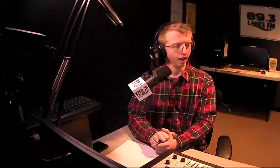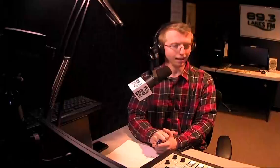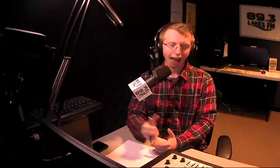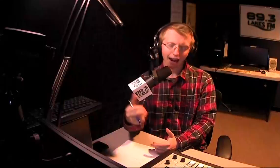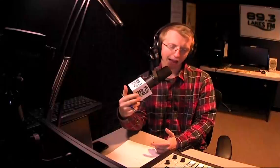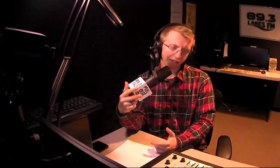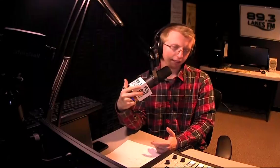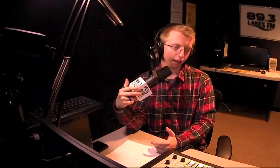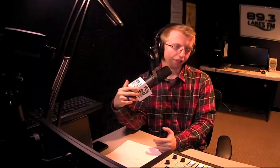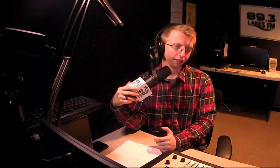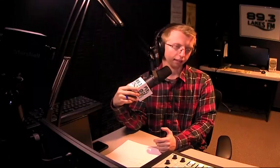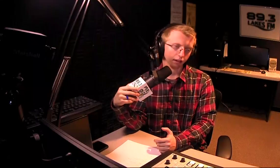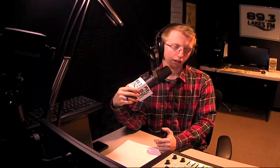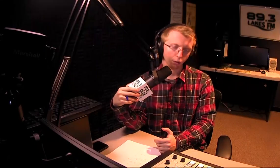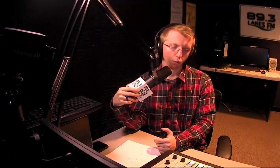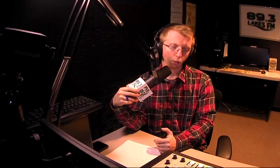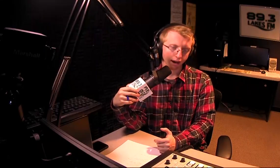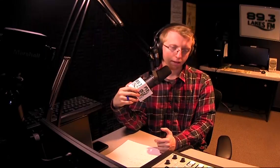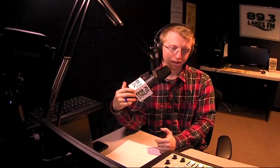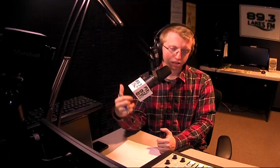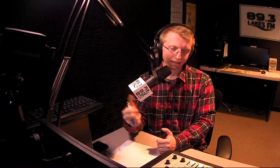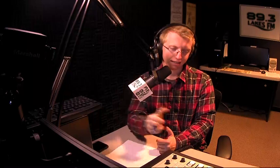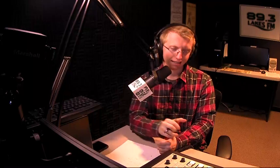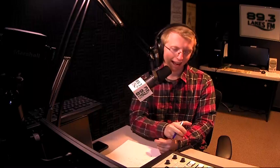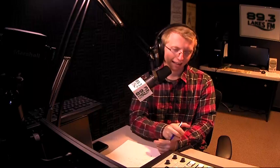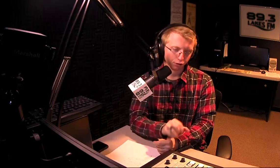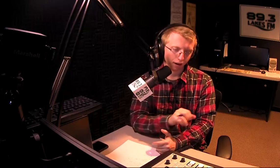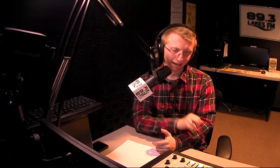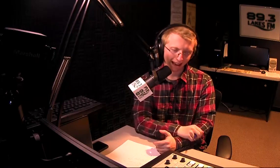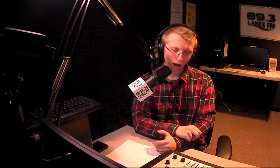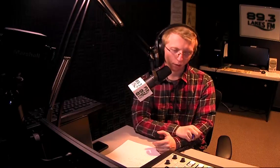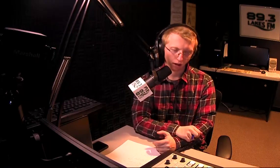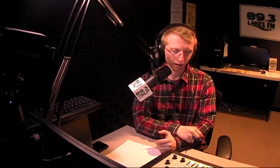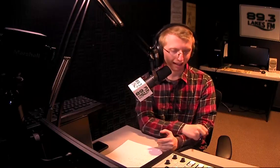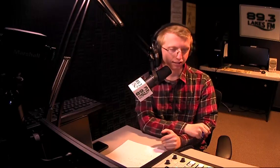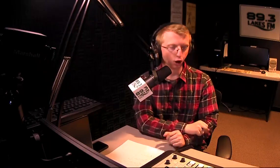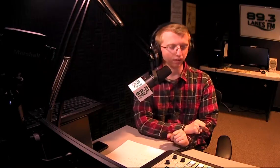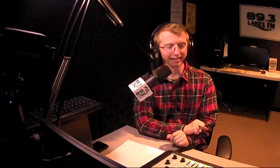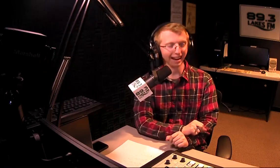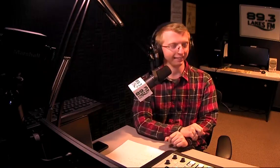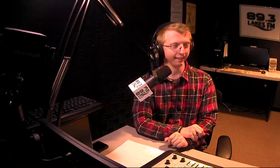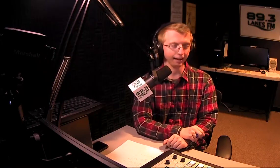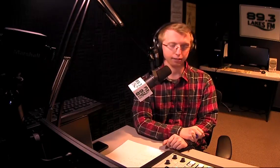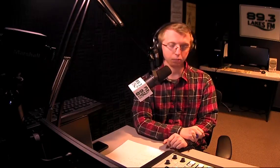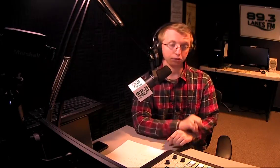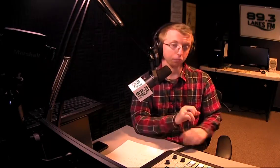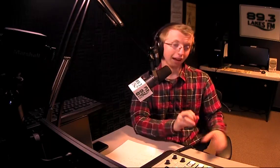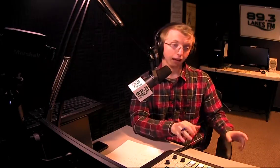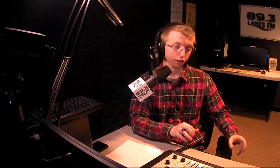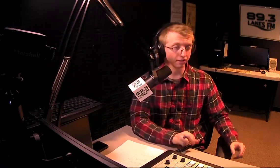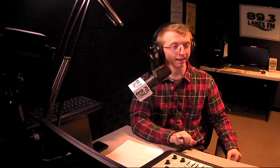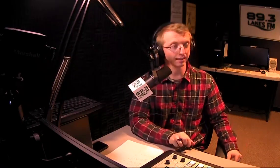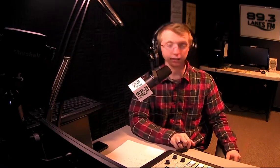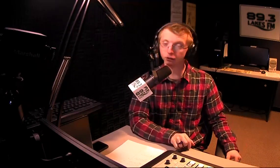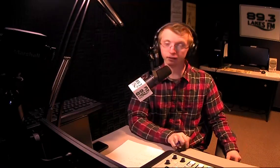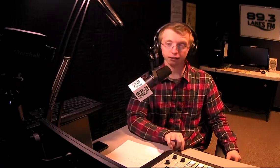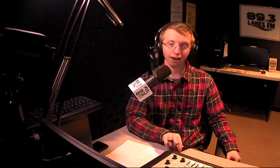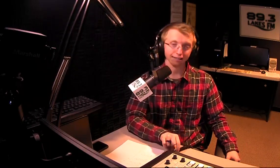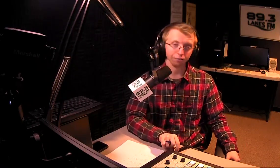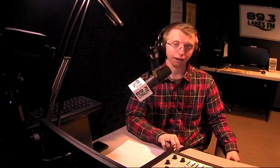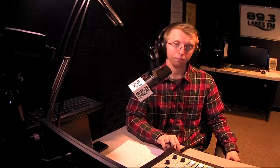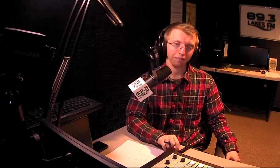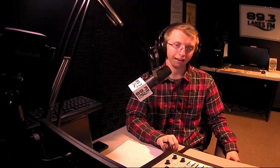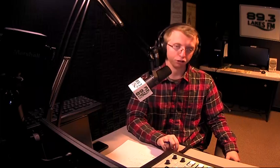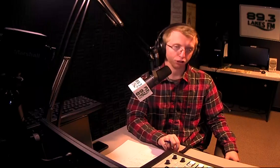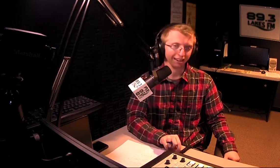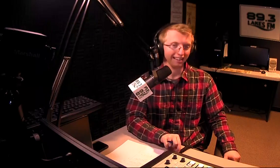good job. Yeah. And I think that I think that the way that Michigan stands right now against COVID-19 as opposed to many other states in the union,